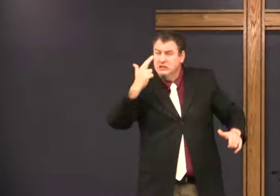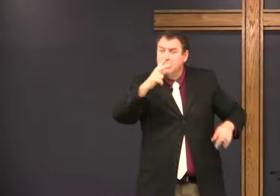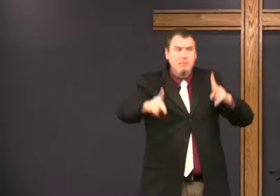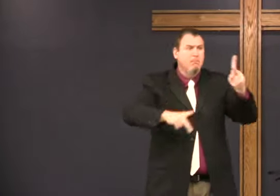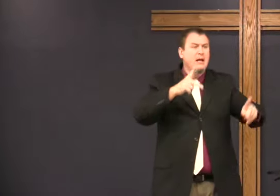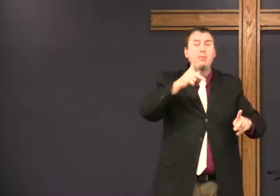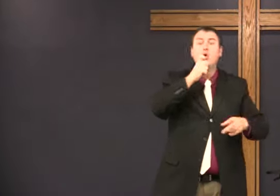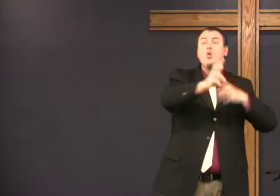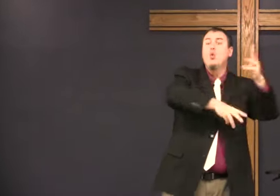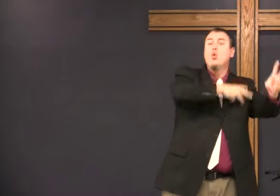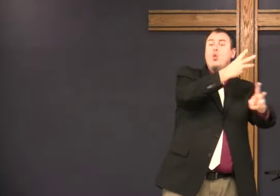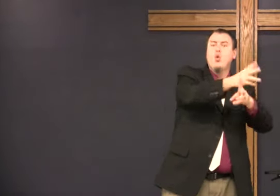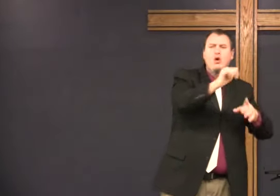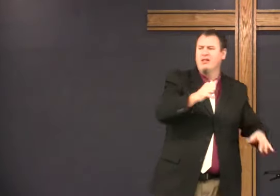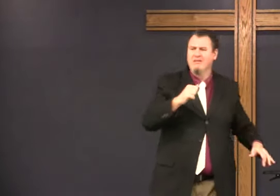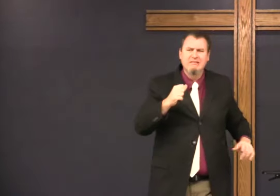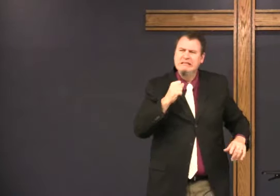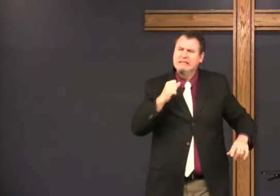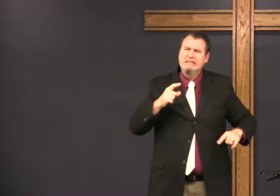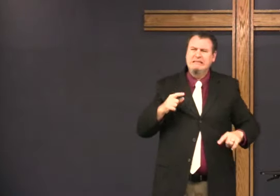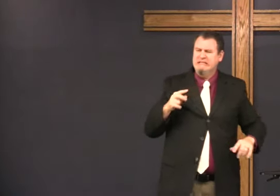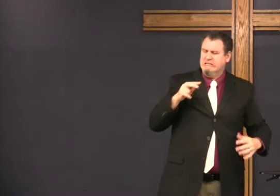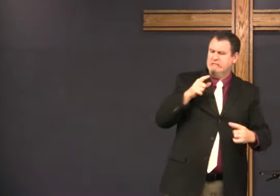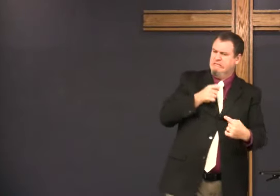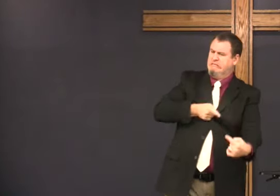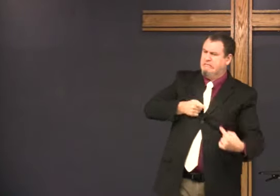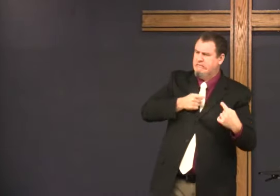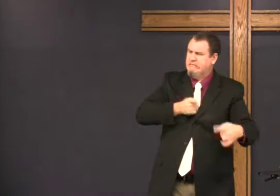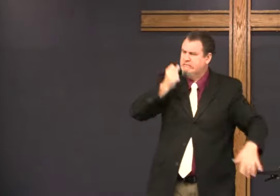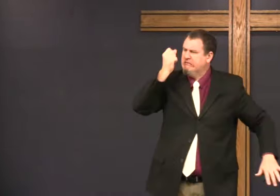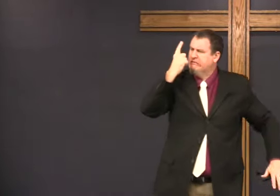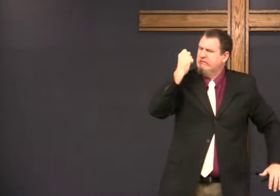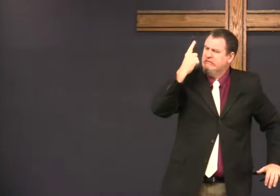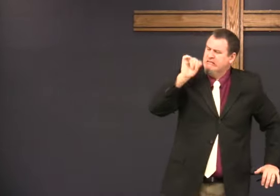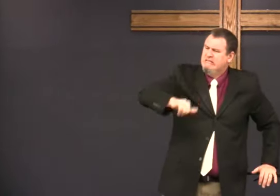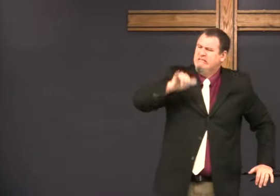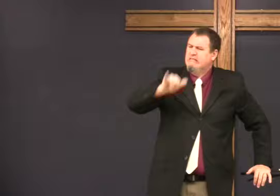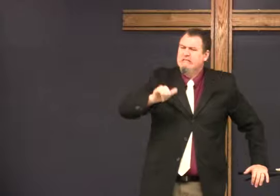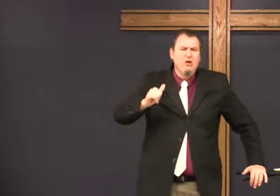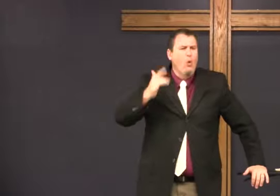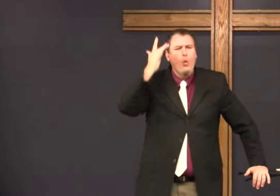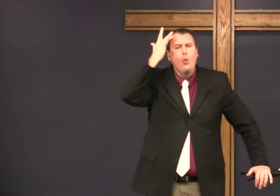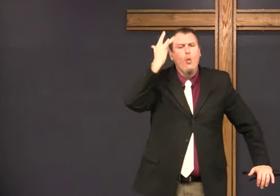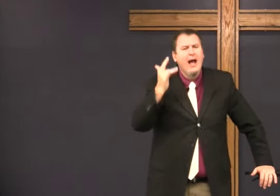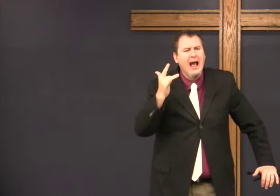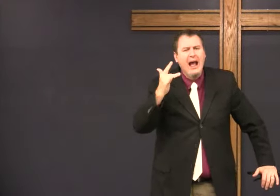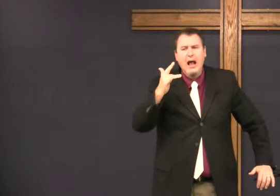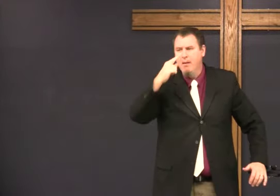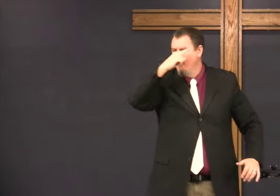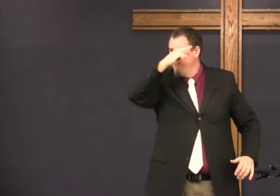the biggest reasons that people who were worldly said were struggling with us and understand why